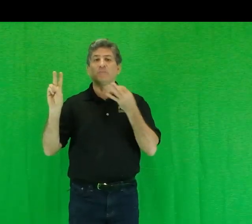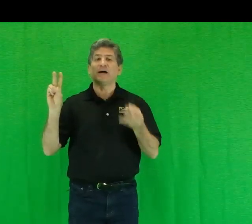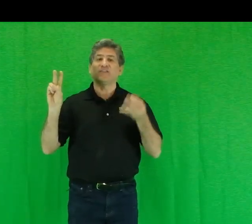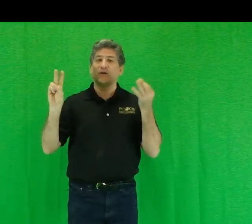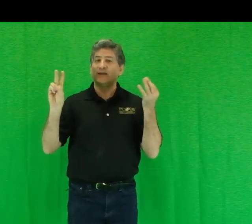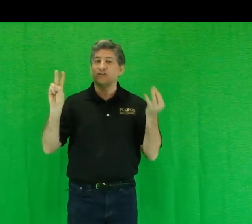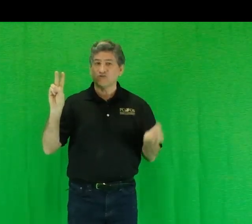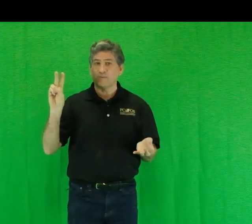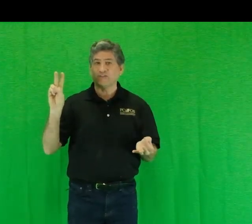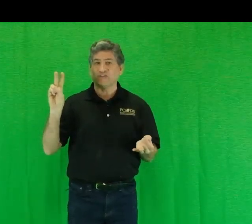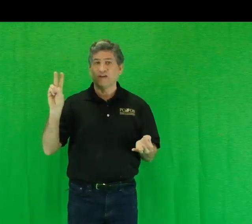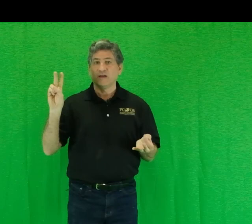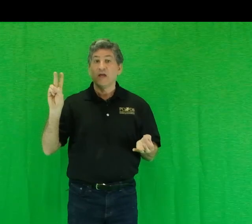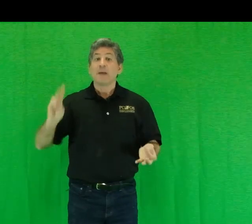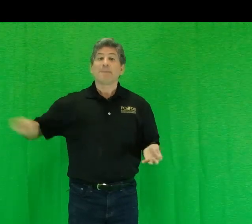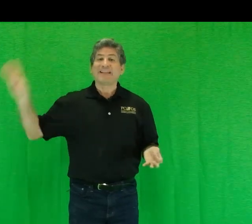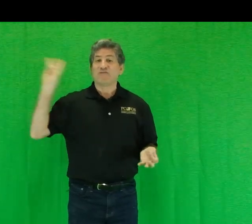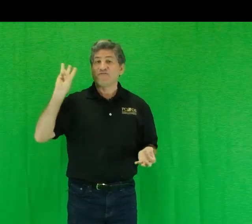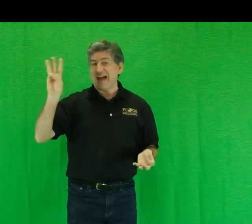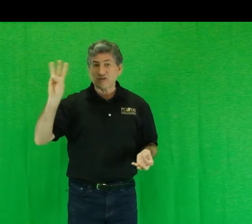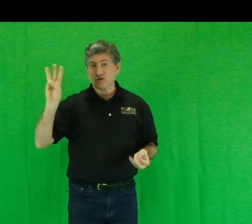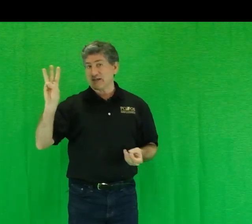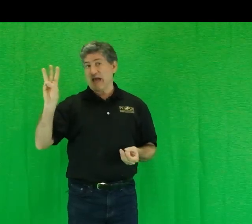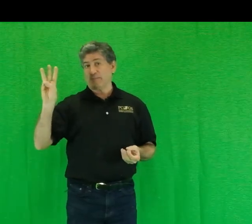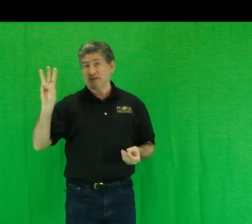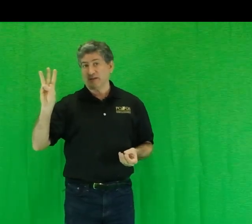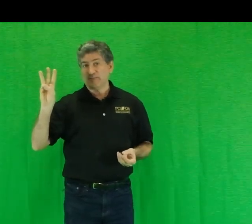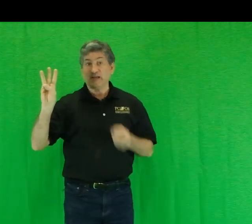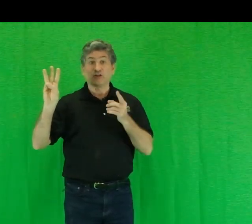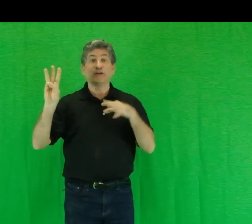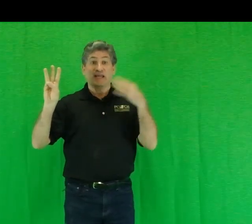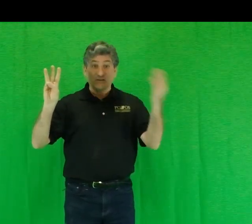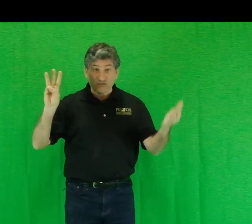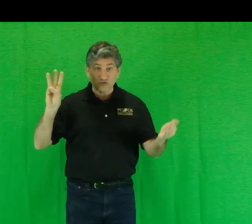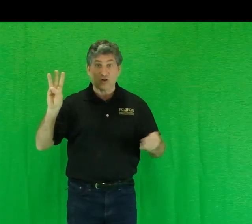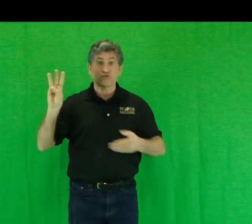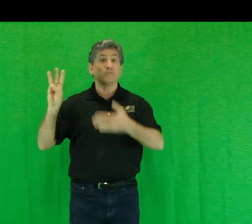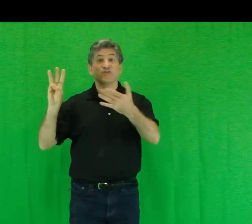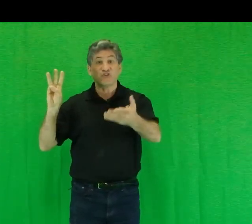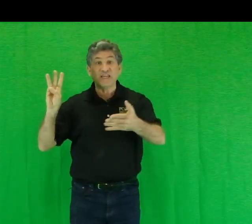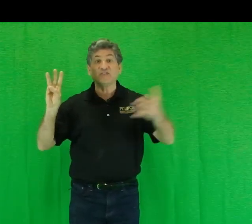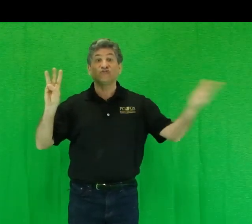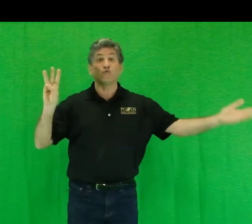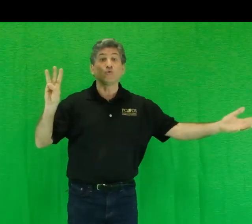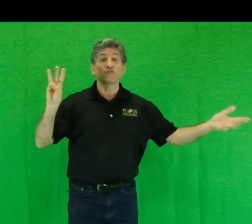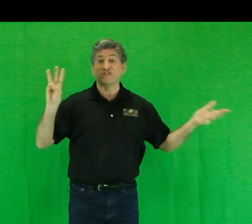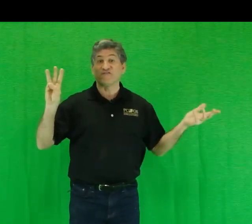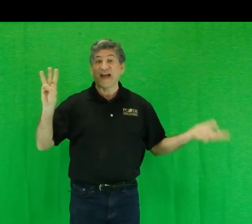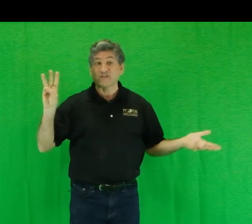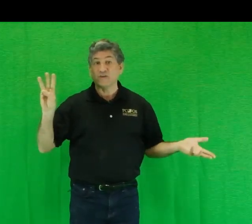and monetary instruments. Manufactured capital, including infrastructure, machines, tools, and factories.